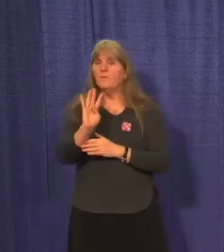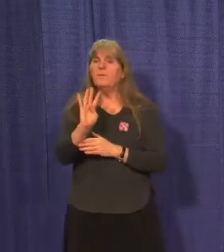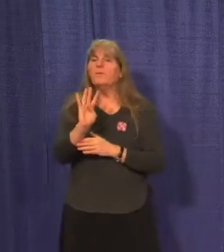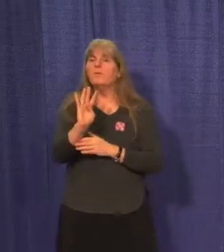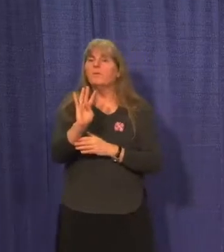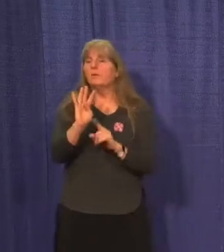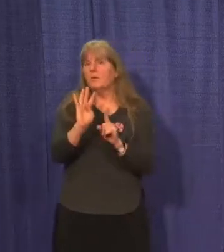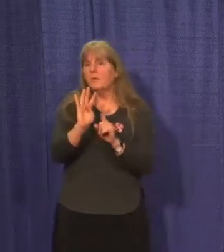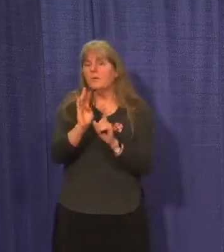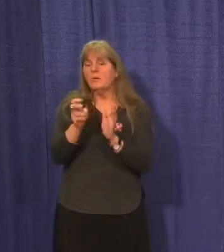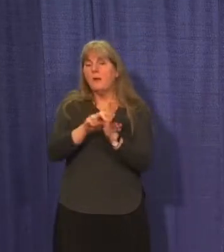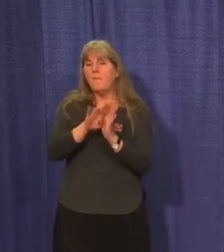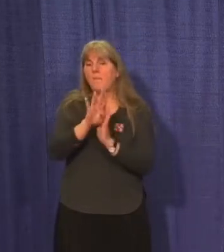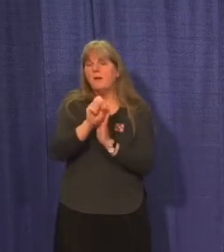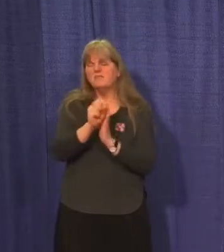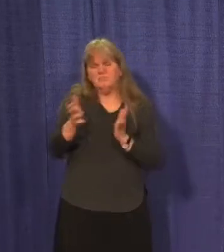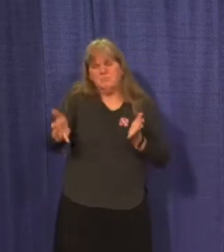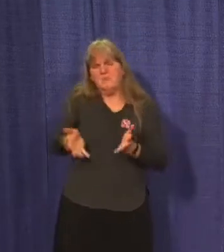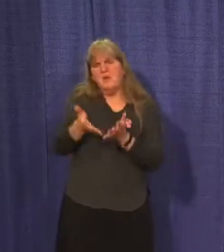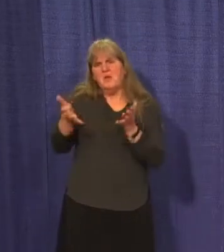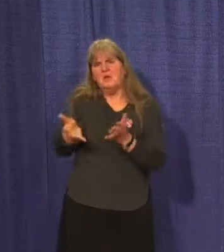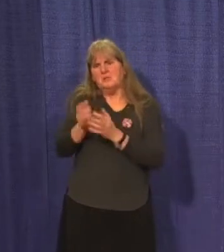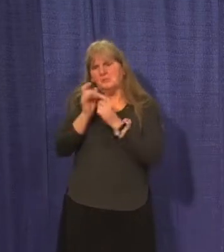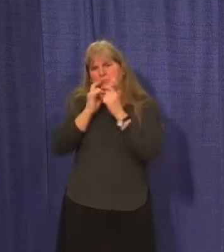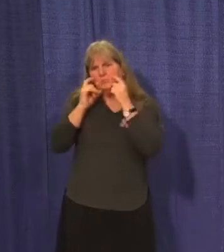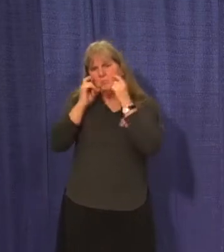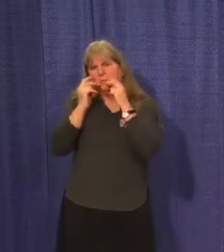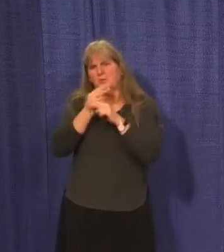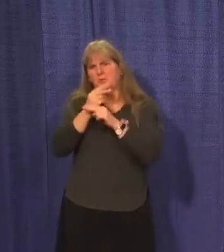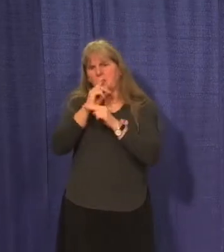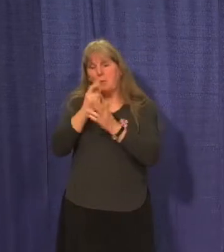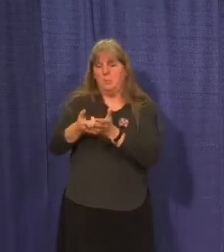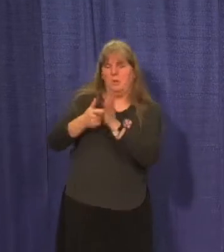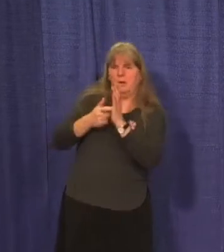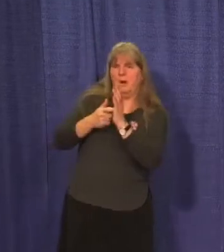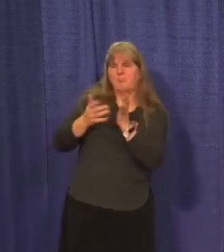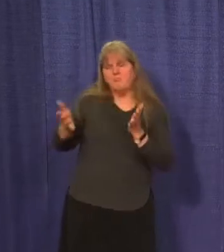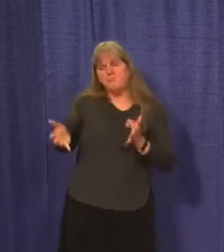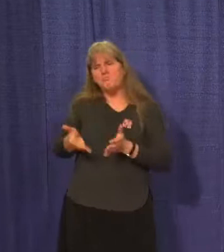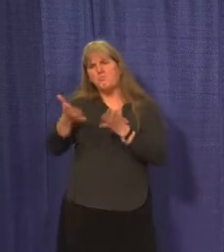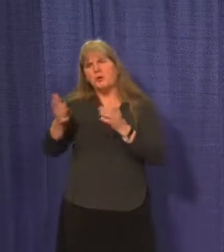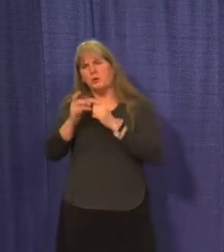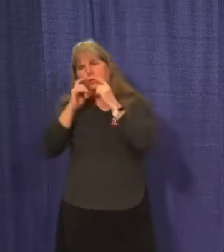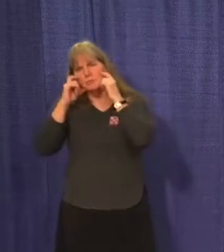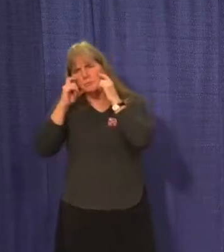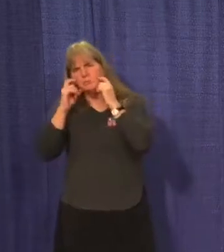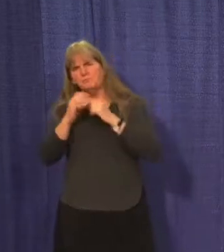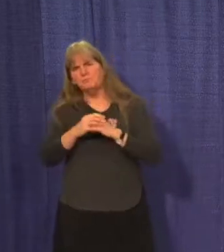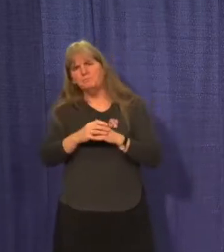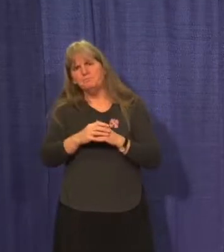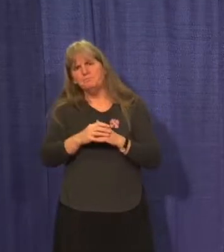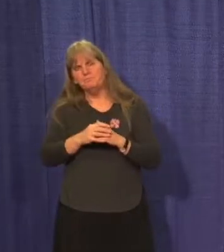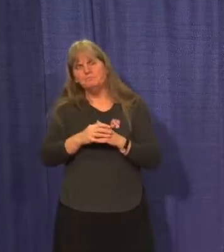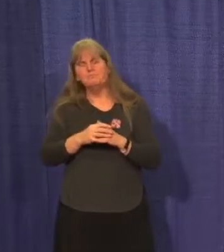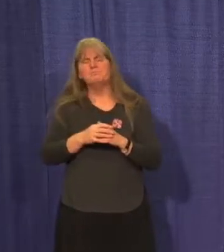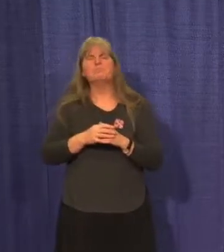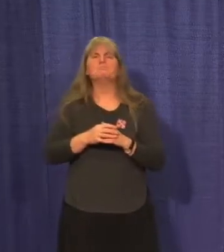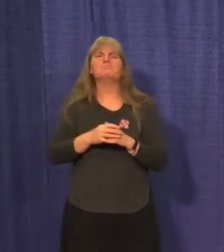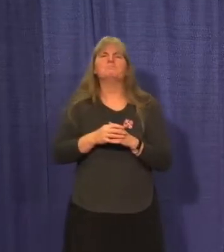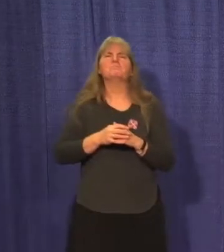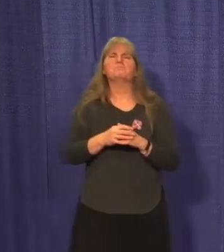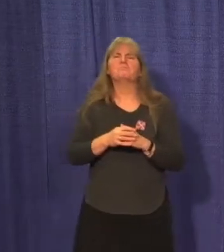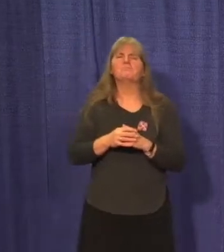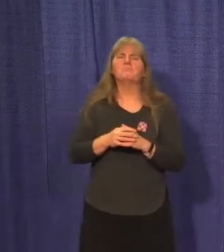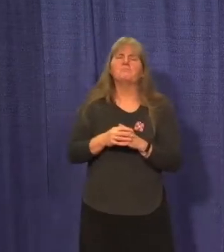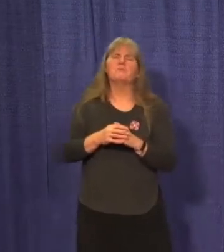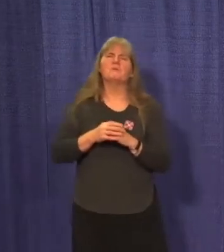taking a bus are encouraged, but will not be required to wear a non-medical mask. Note that